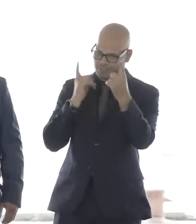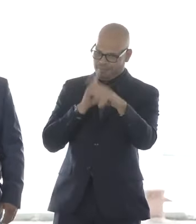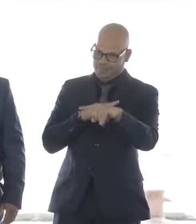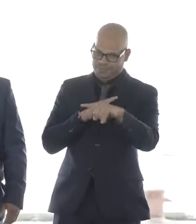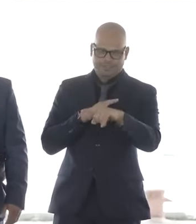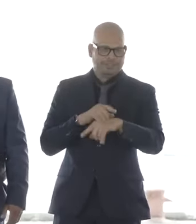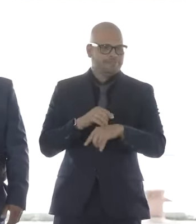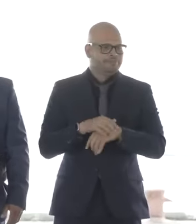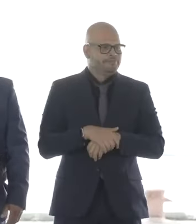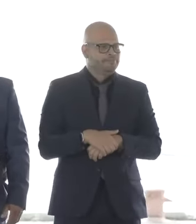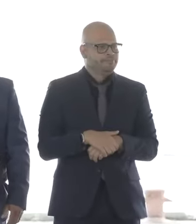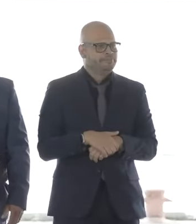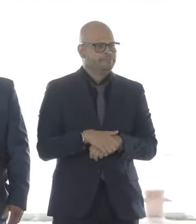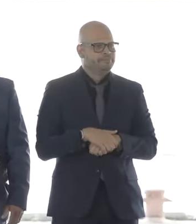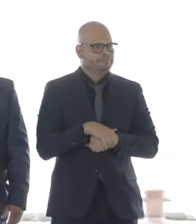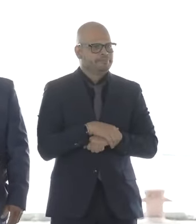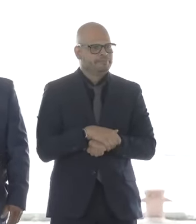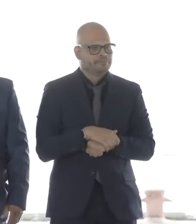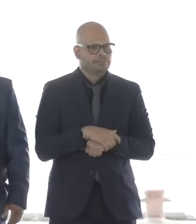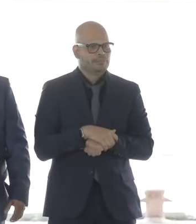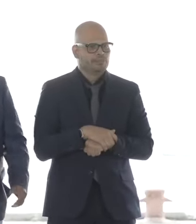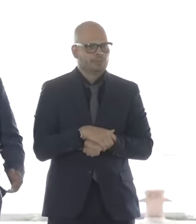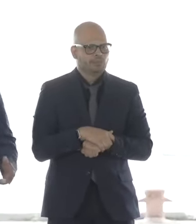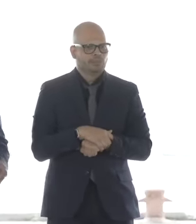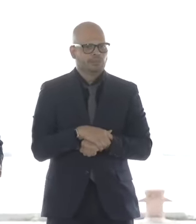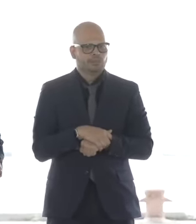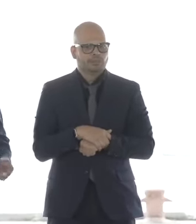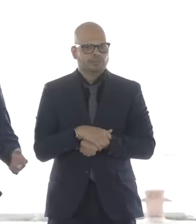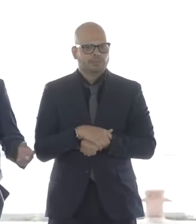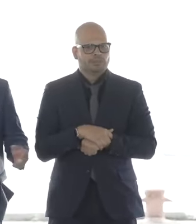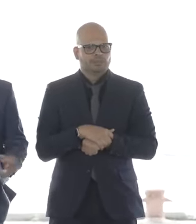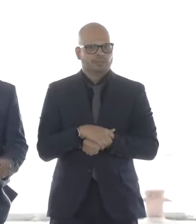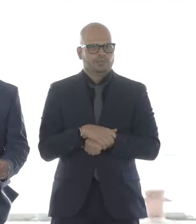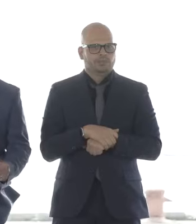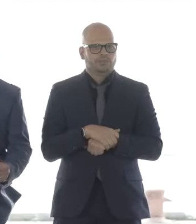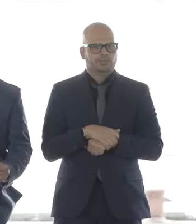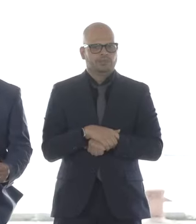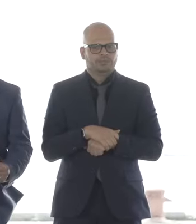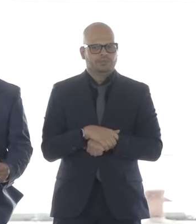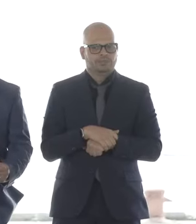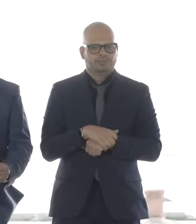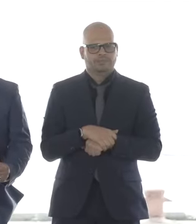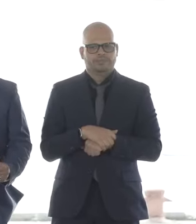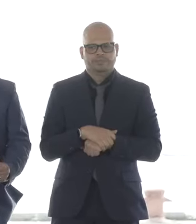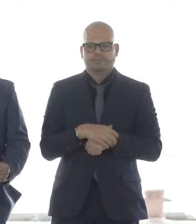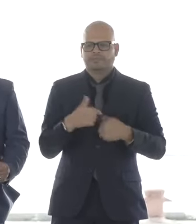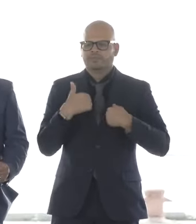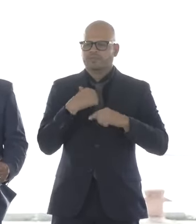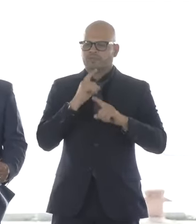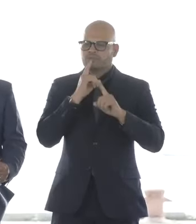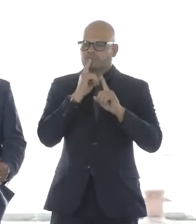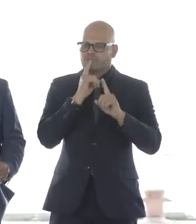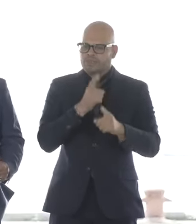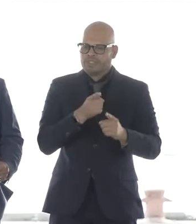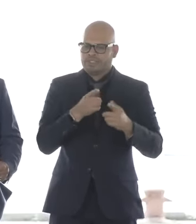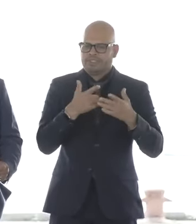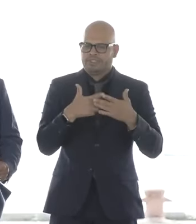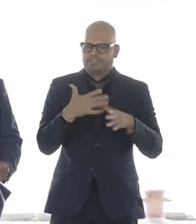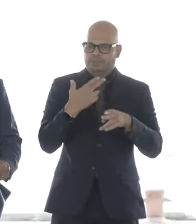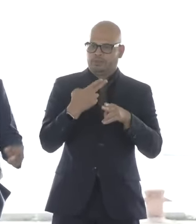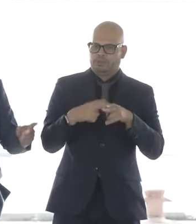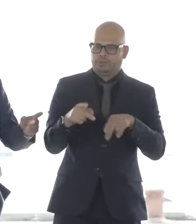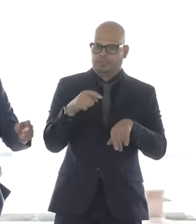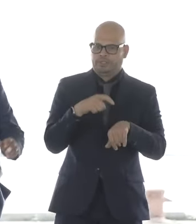The formula for accomplishing such an important PLA in a fairly small amount of time was the full